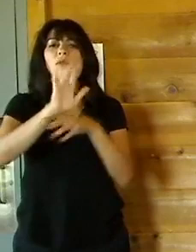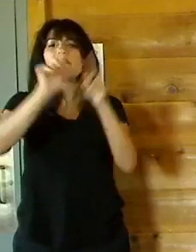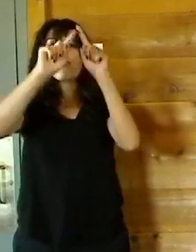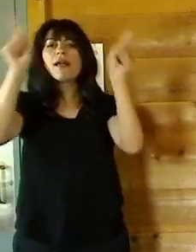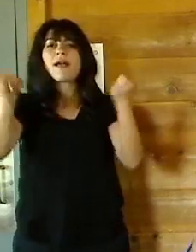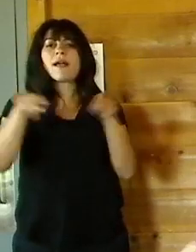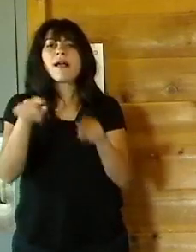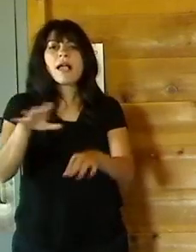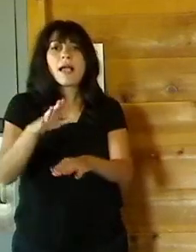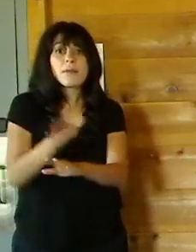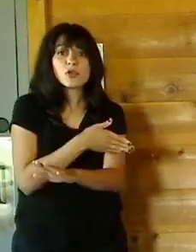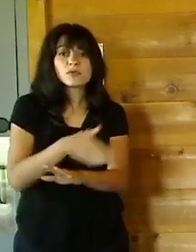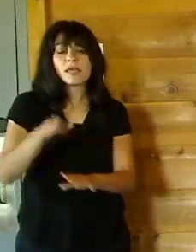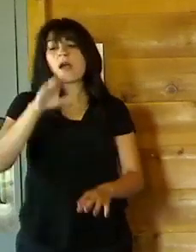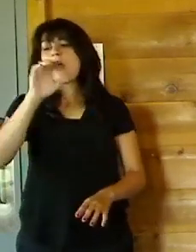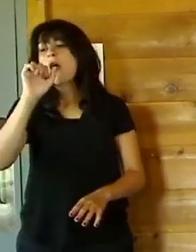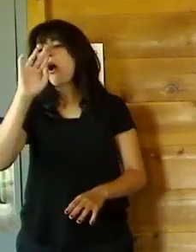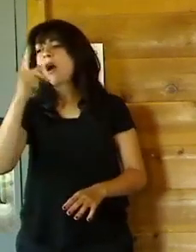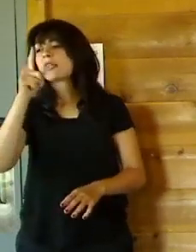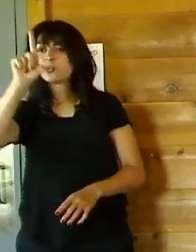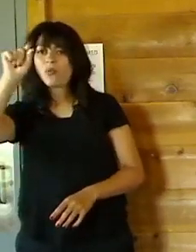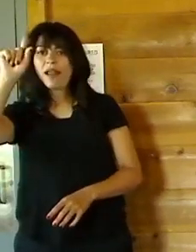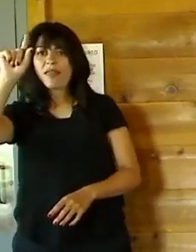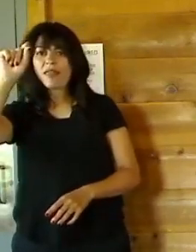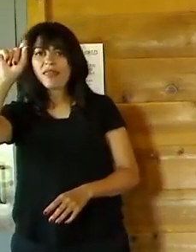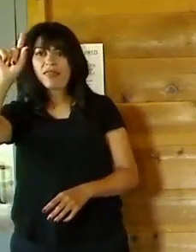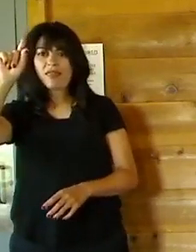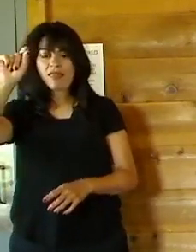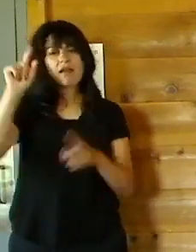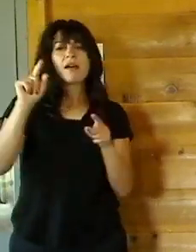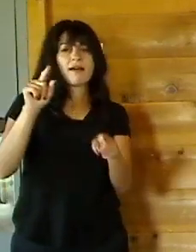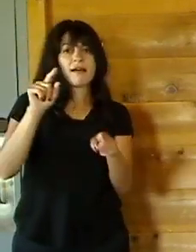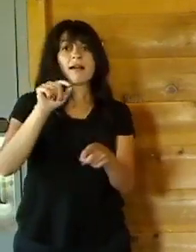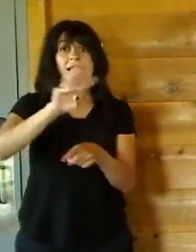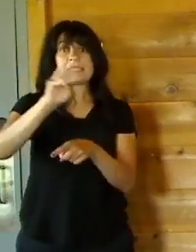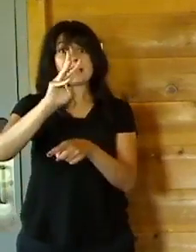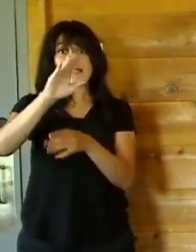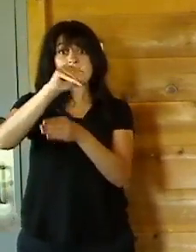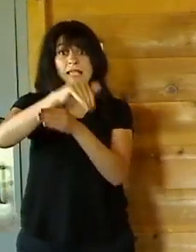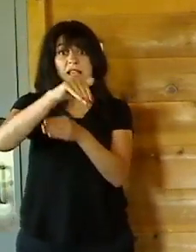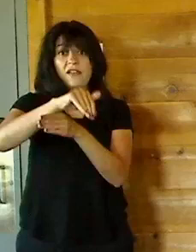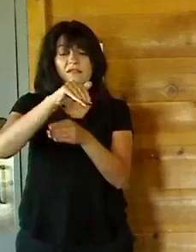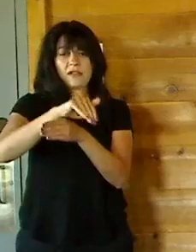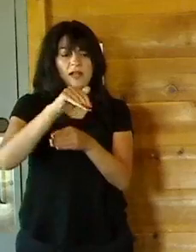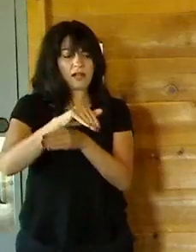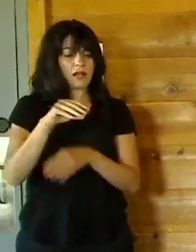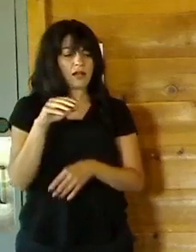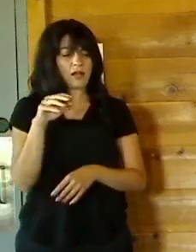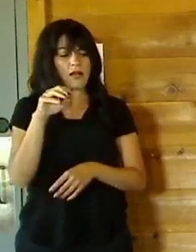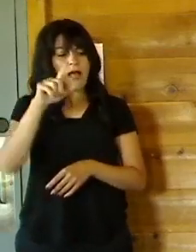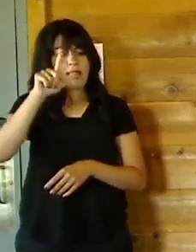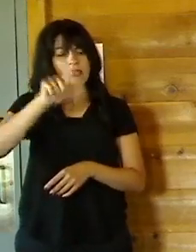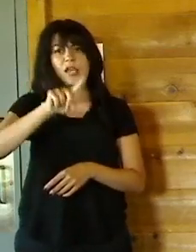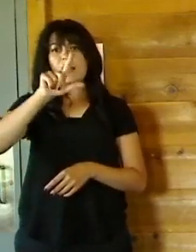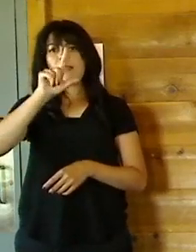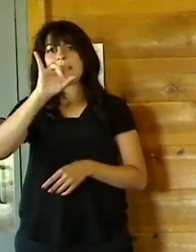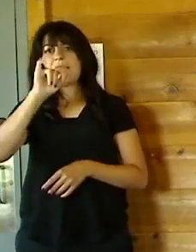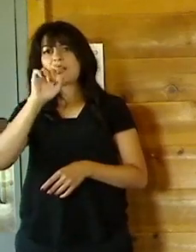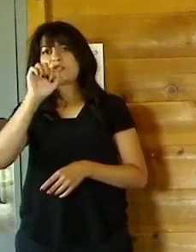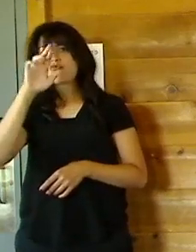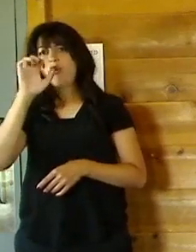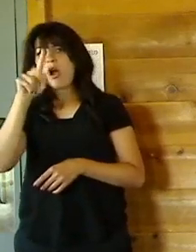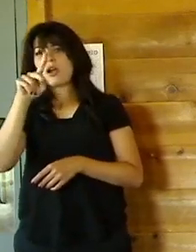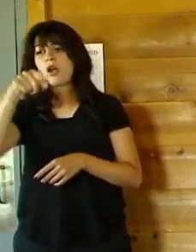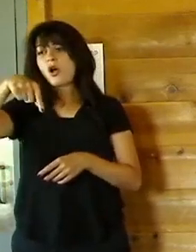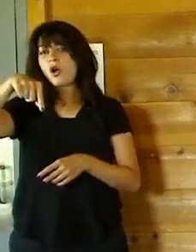and movie is August 20th. We do have music starting at 6 o'clock. Vito Petrocito and the Little Rock Quartet will be entertaining